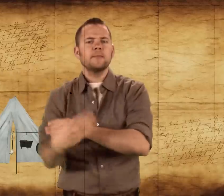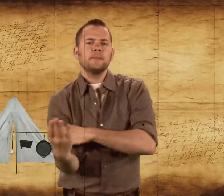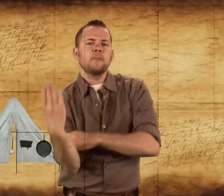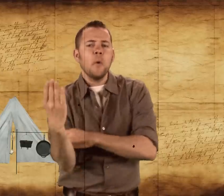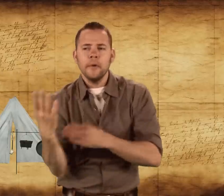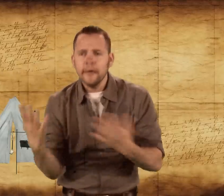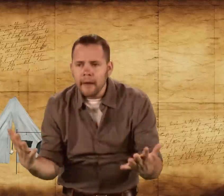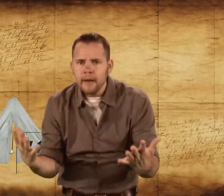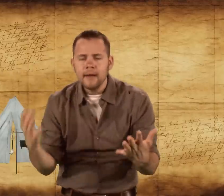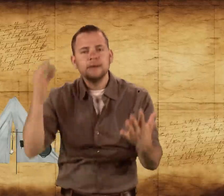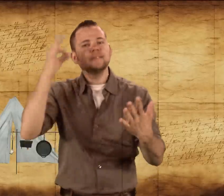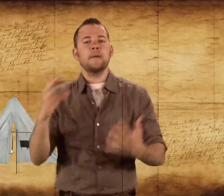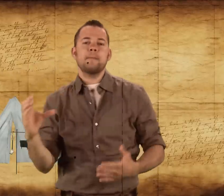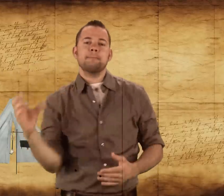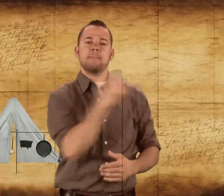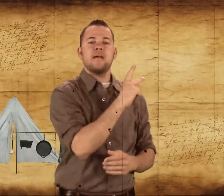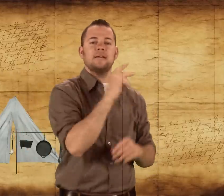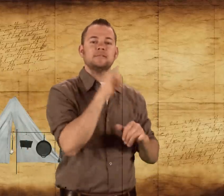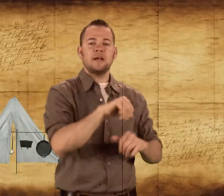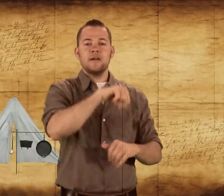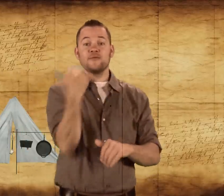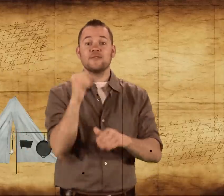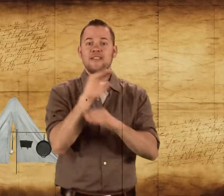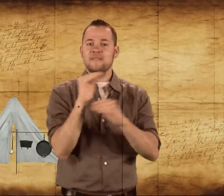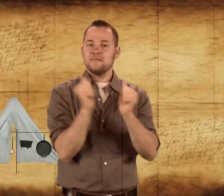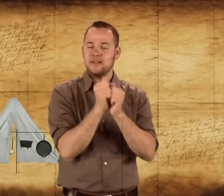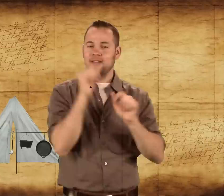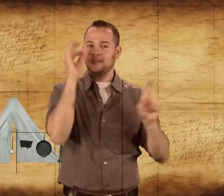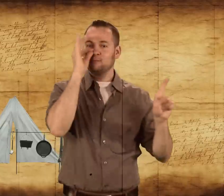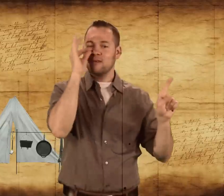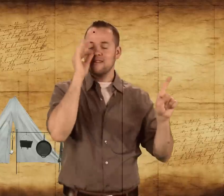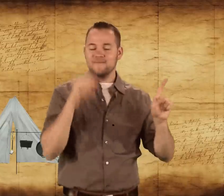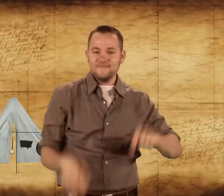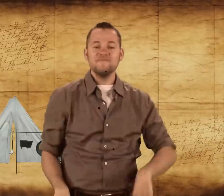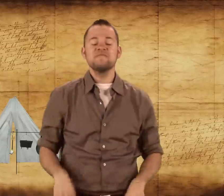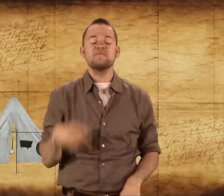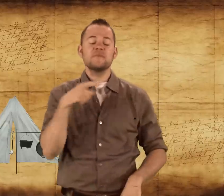So he went back for another evening to stay with Mr. Tilden.